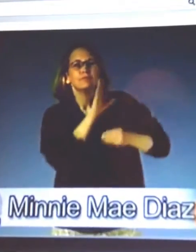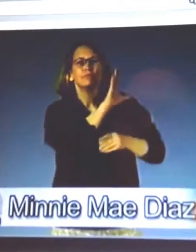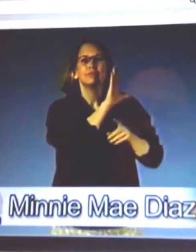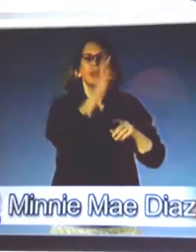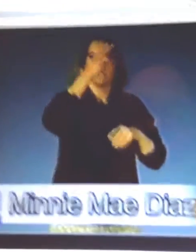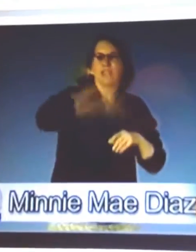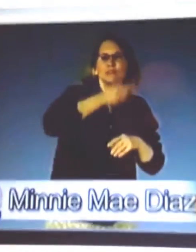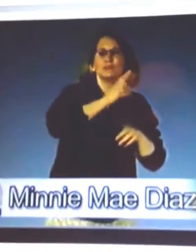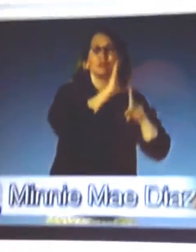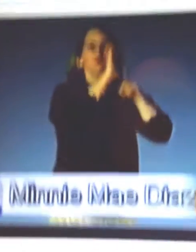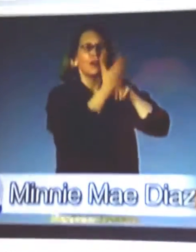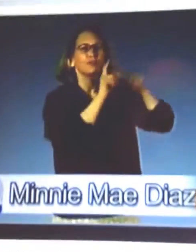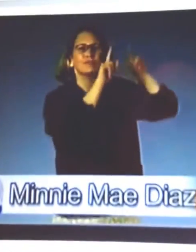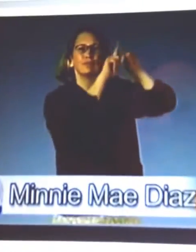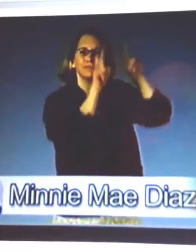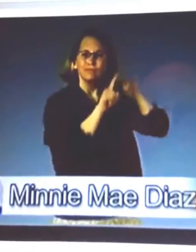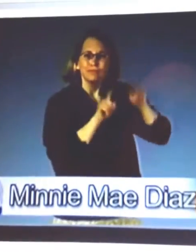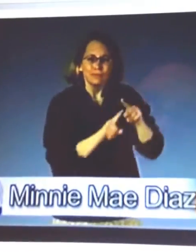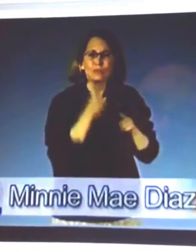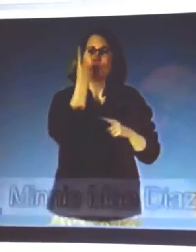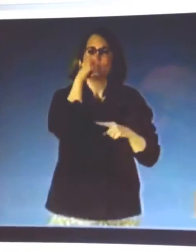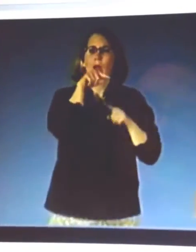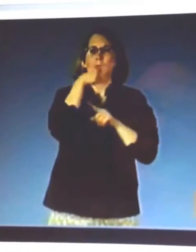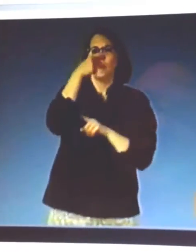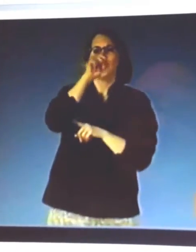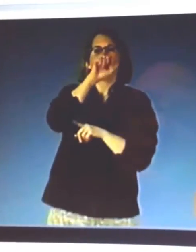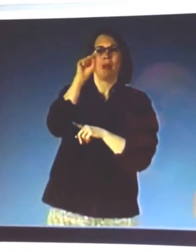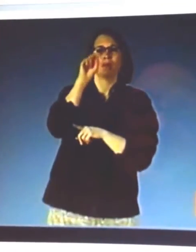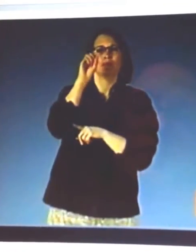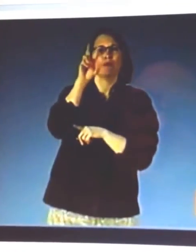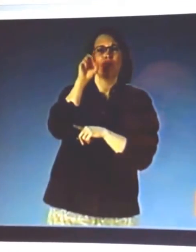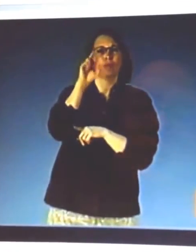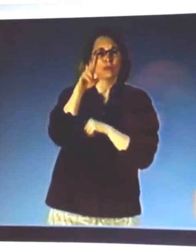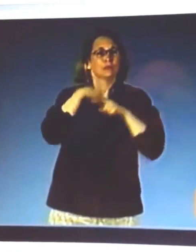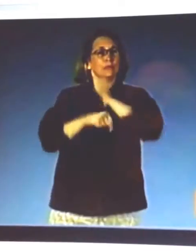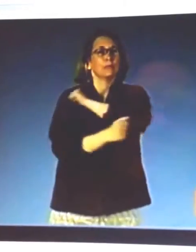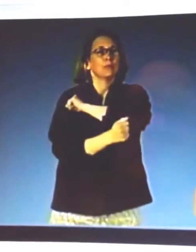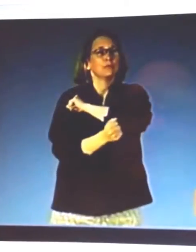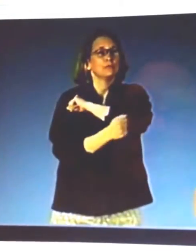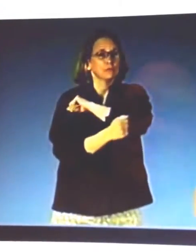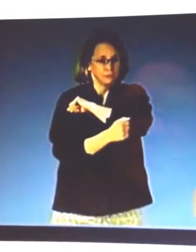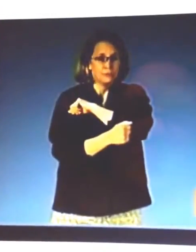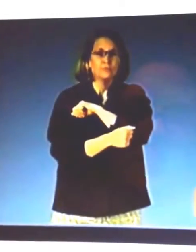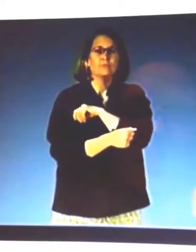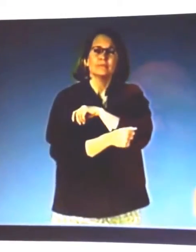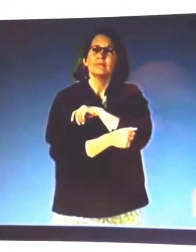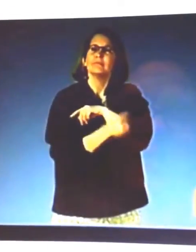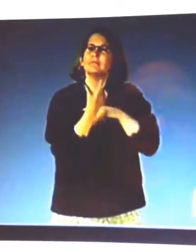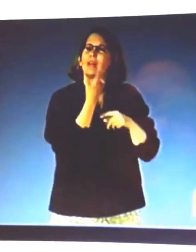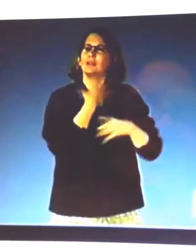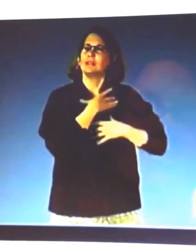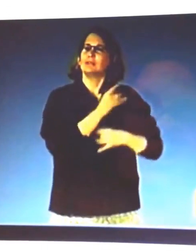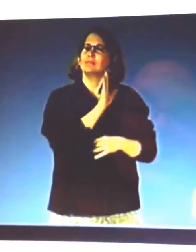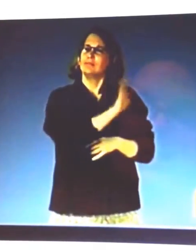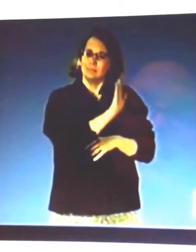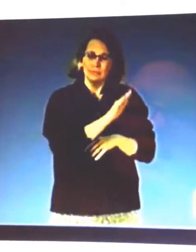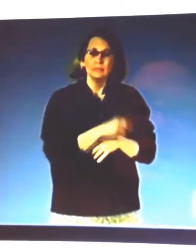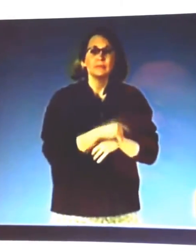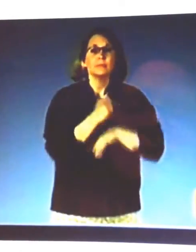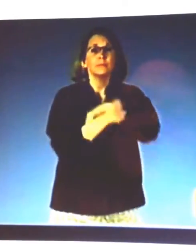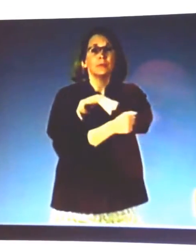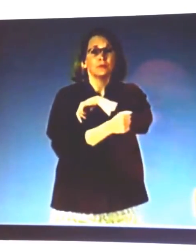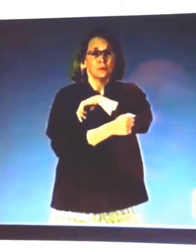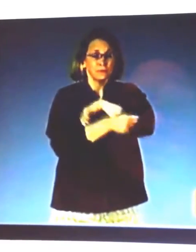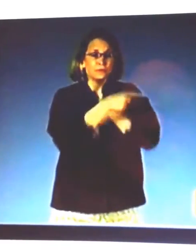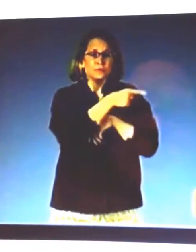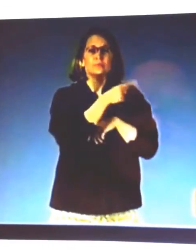I've always been fascinated with Jewish culture. Their history is truly a rich one. One thing of particular interest to me is